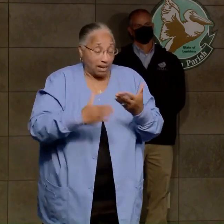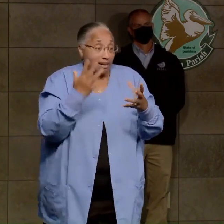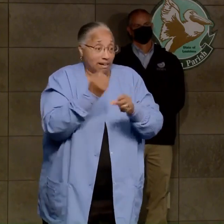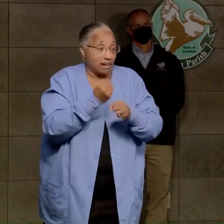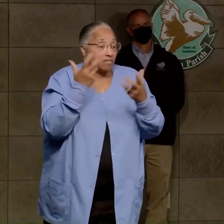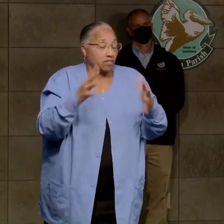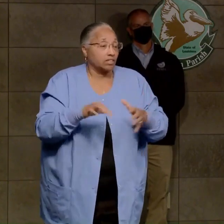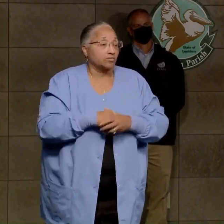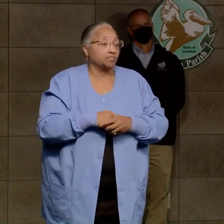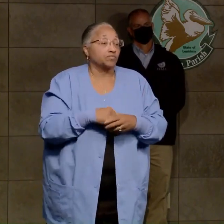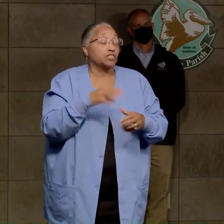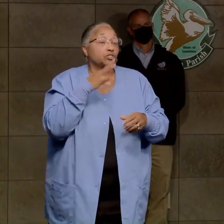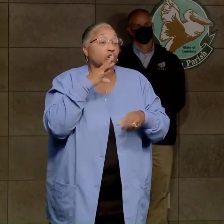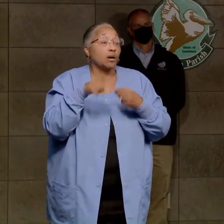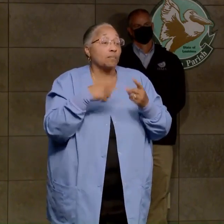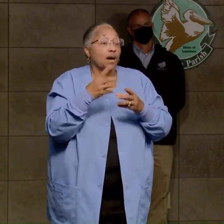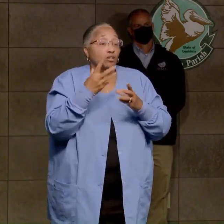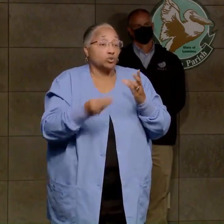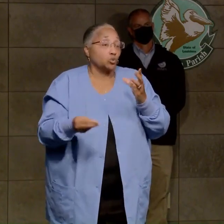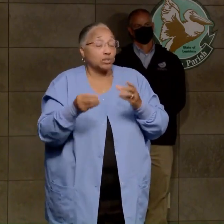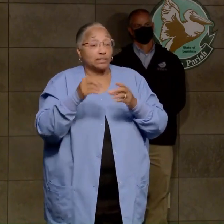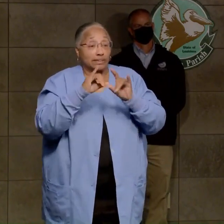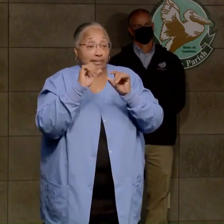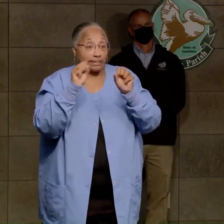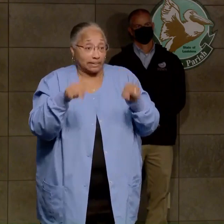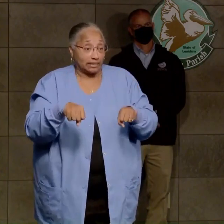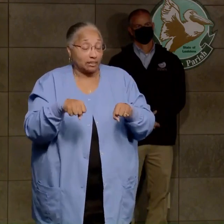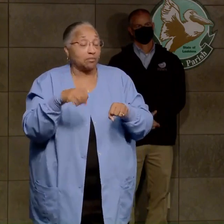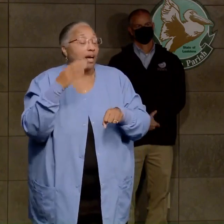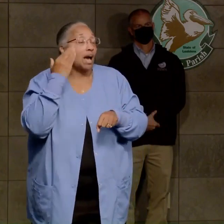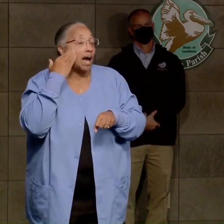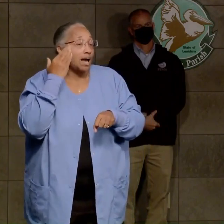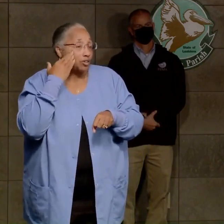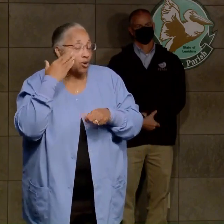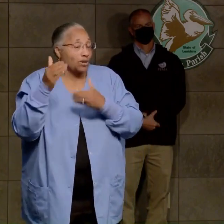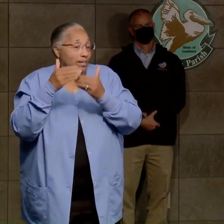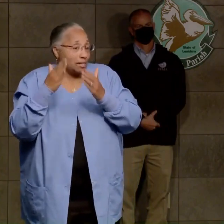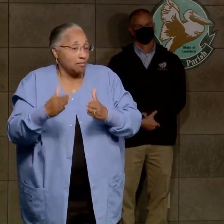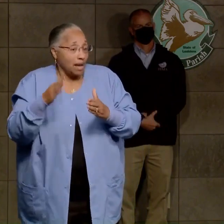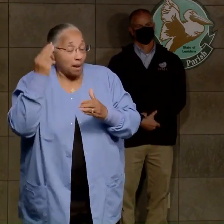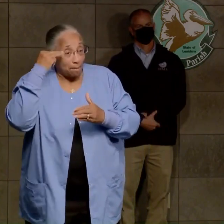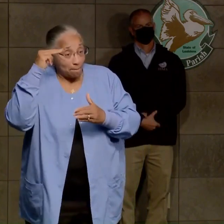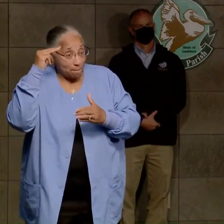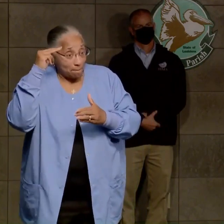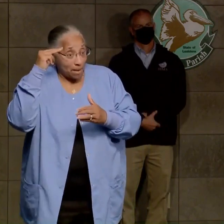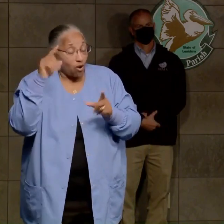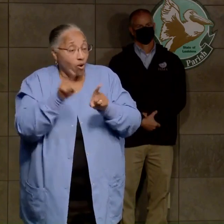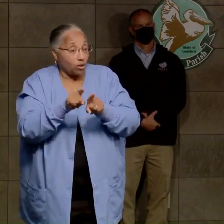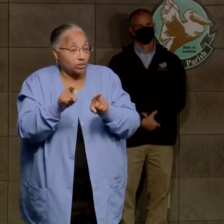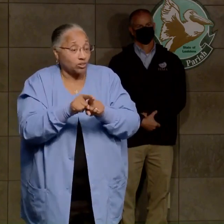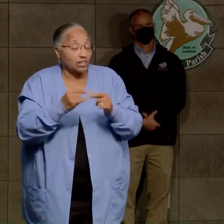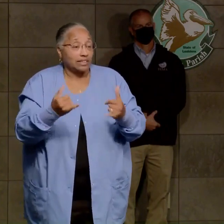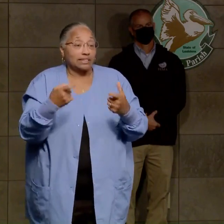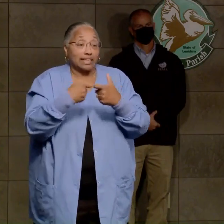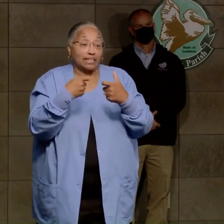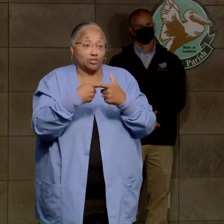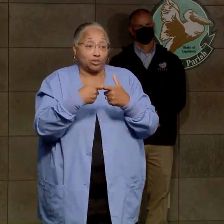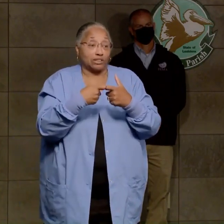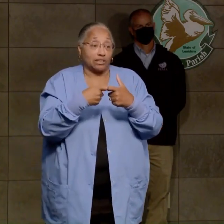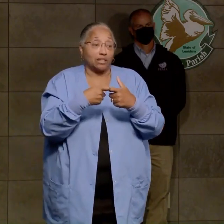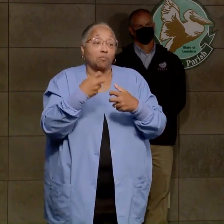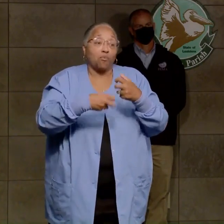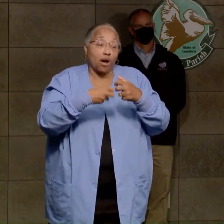system, as I have said, and I know speaking with nearby mayors and parish presidents, this is also an issue for them because this is an electricity issue.